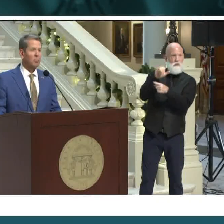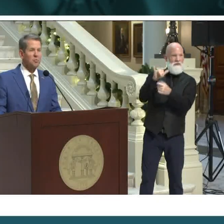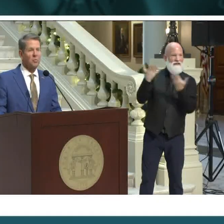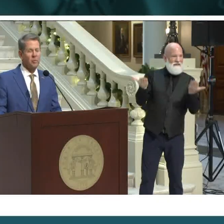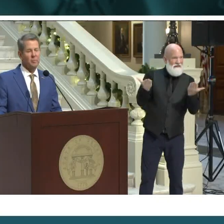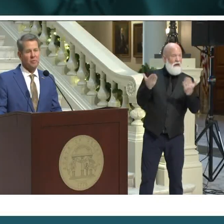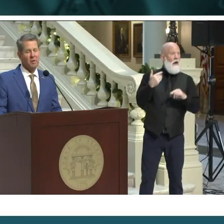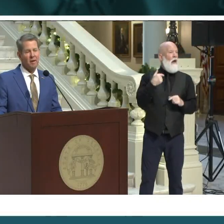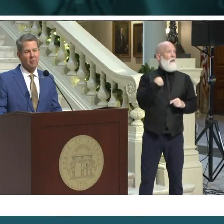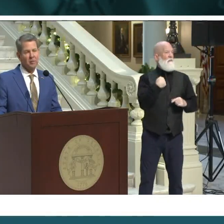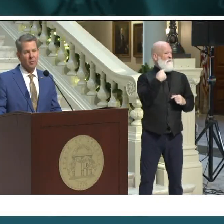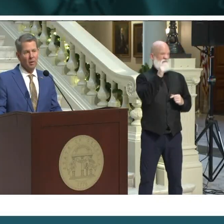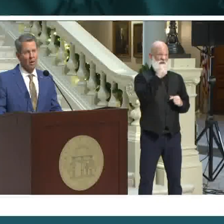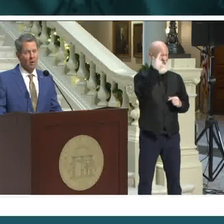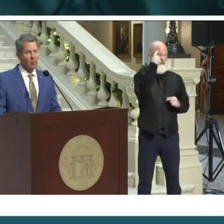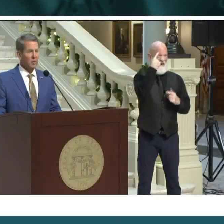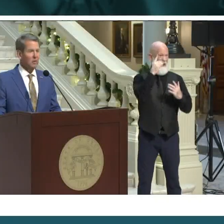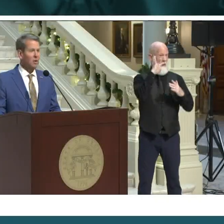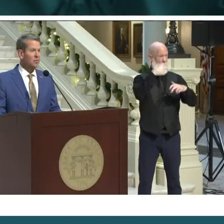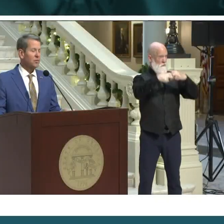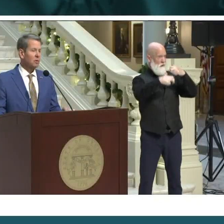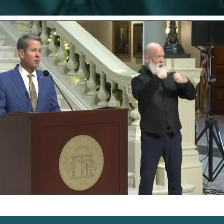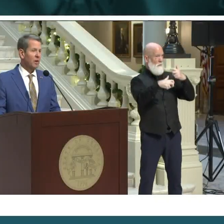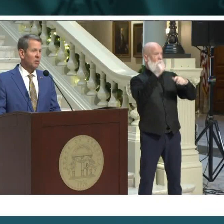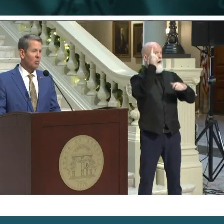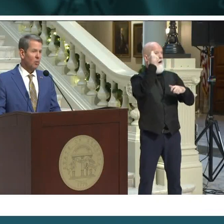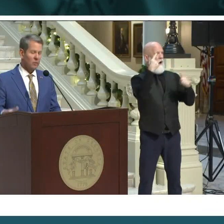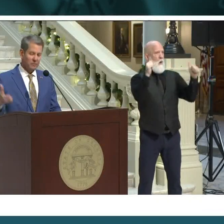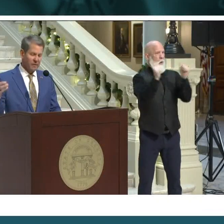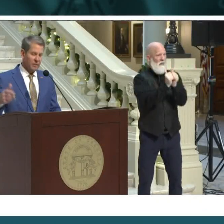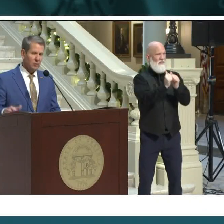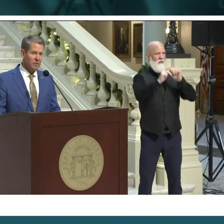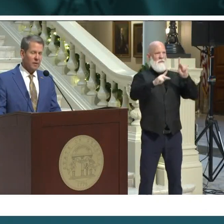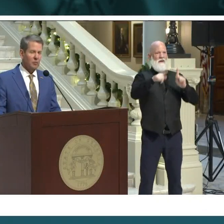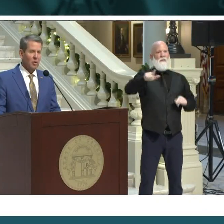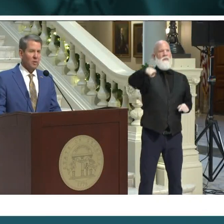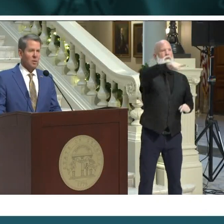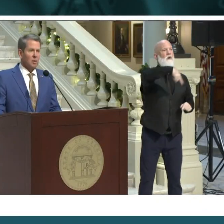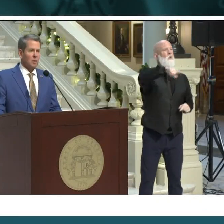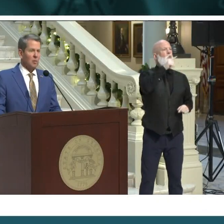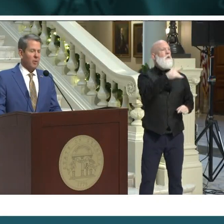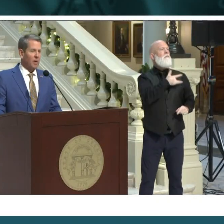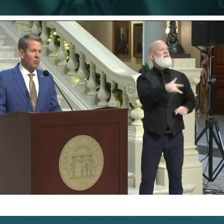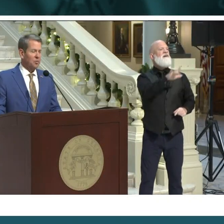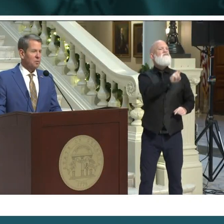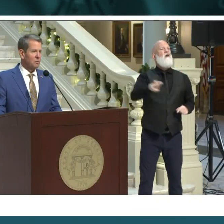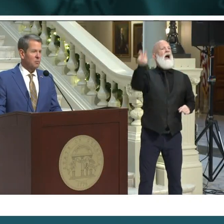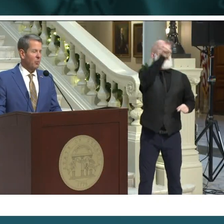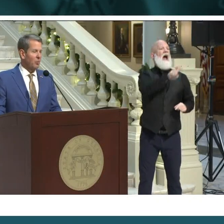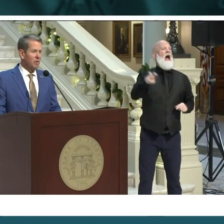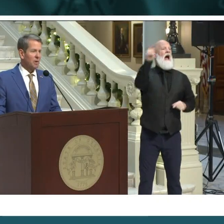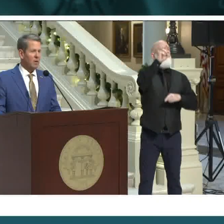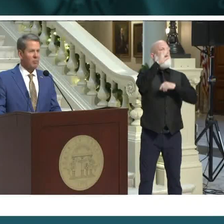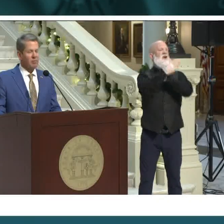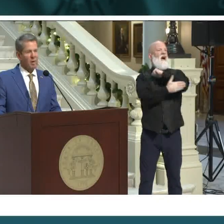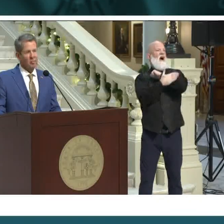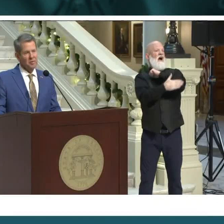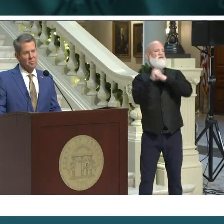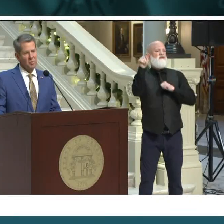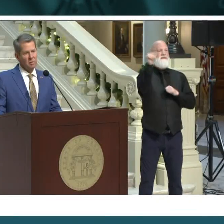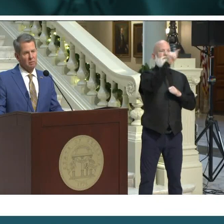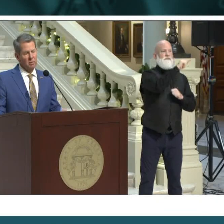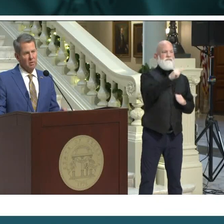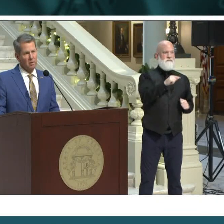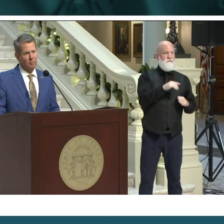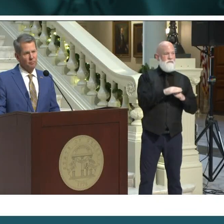problems with people traveling around the country and around the world. In fact, we've had, you know, Pat Wilson Department Economic Development